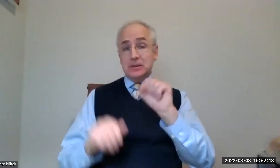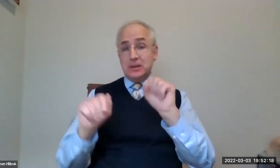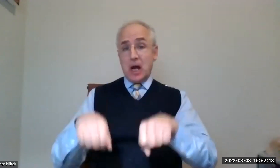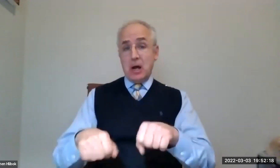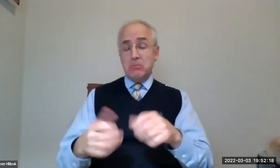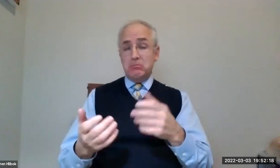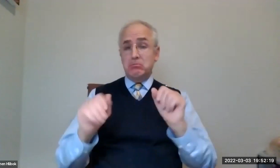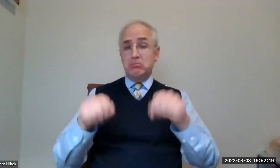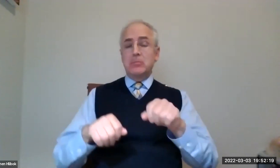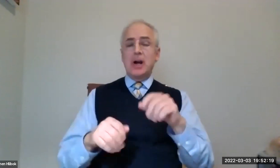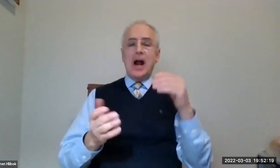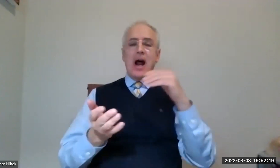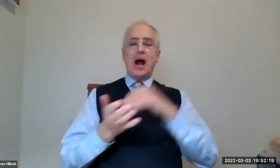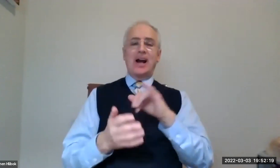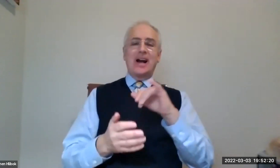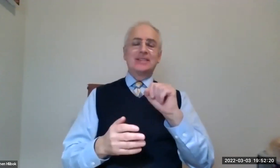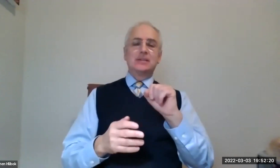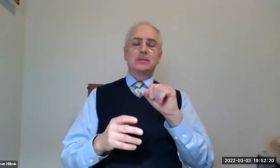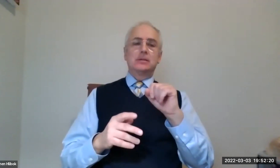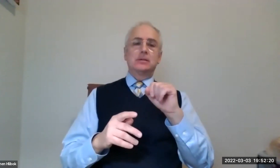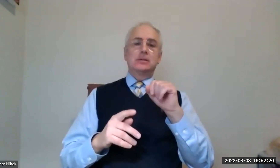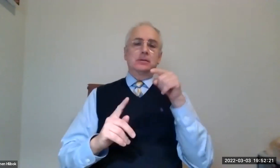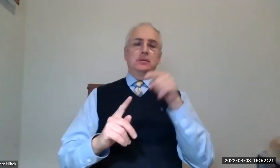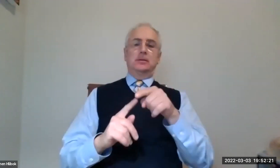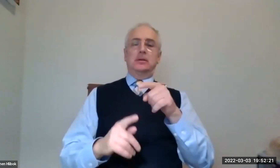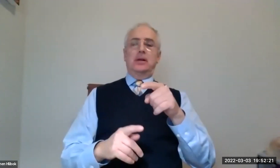Well, the answer would be yes. That's something you could do. But again,